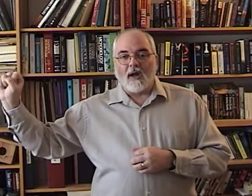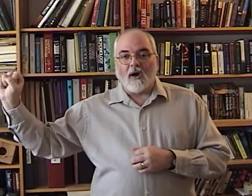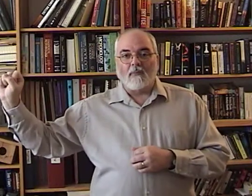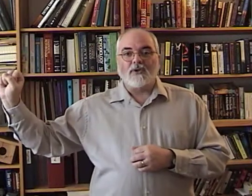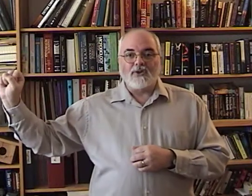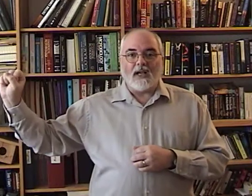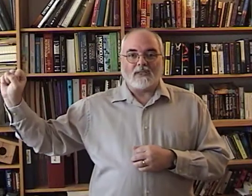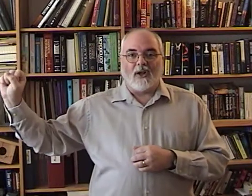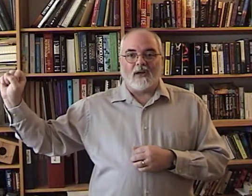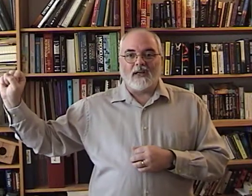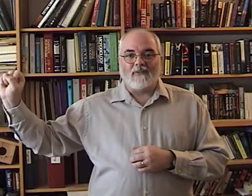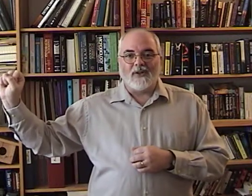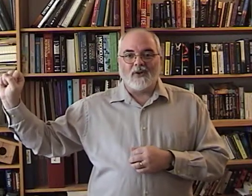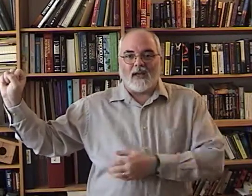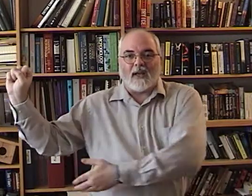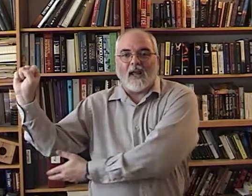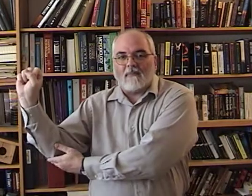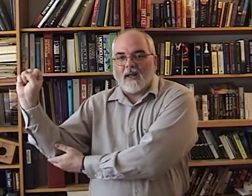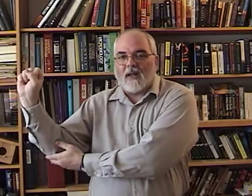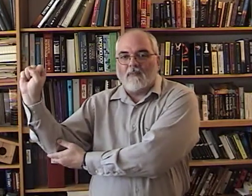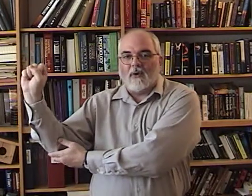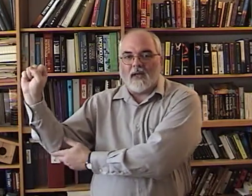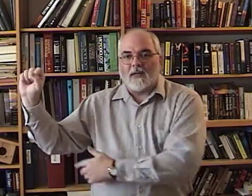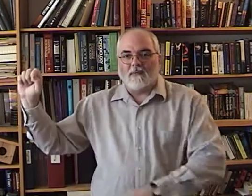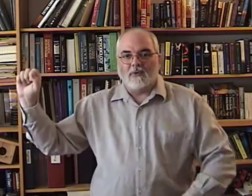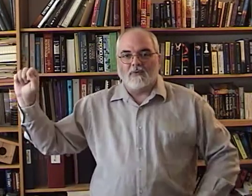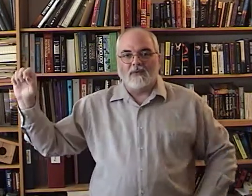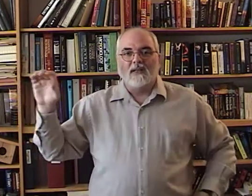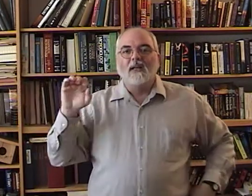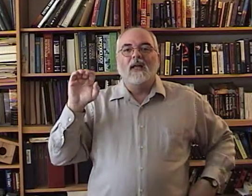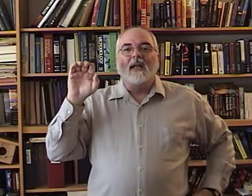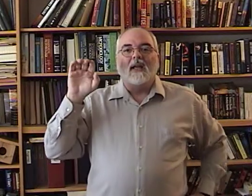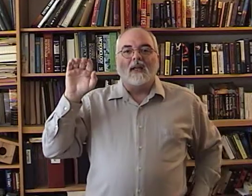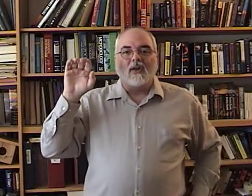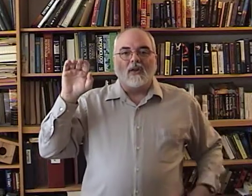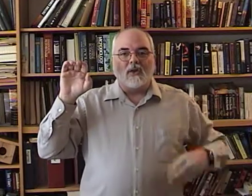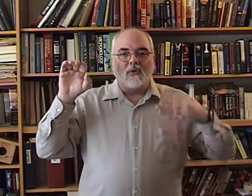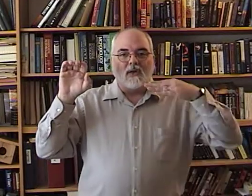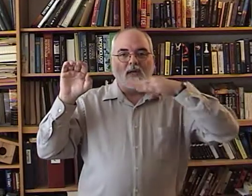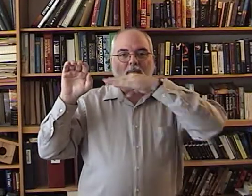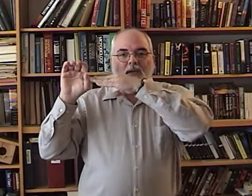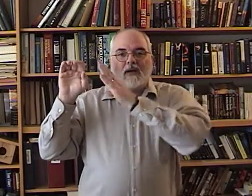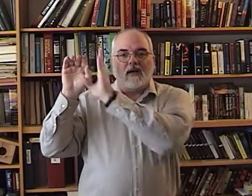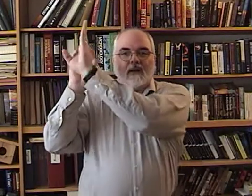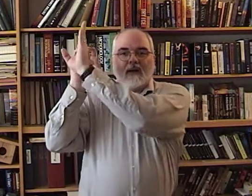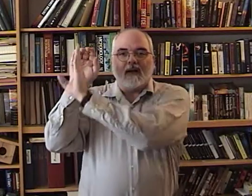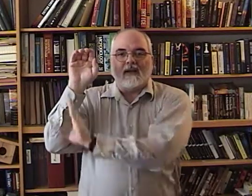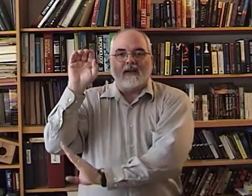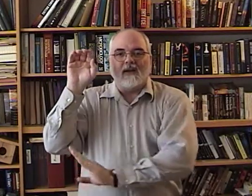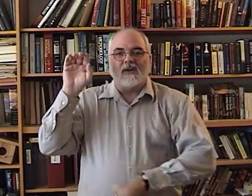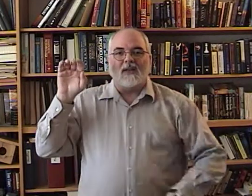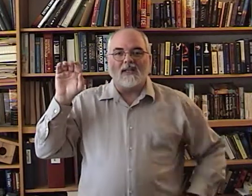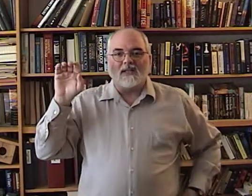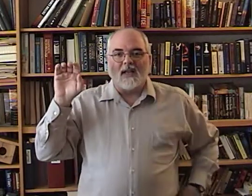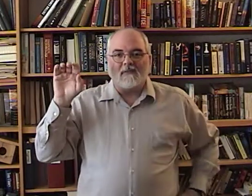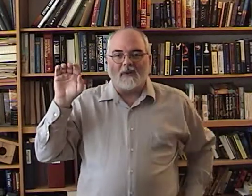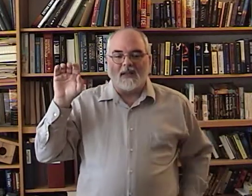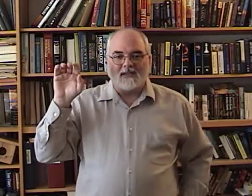my arm is just long enough to do that, and my elbow had to move. You keep it here and here in the same place.